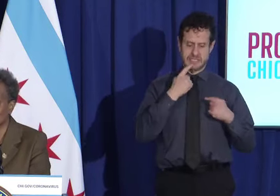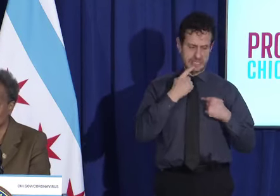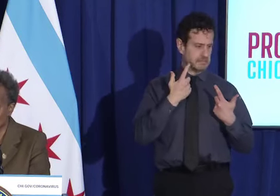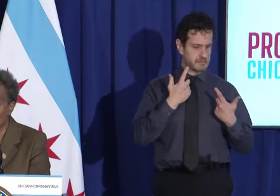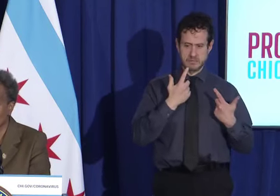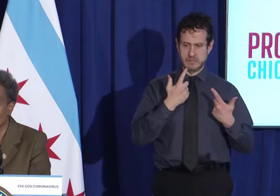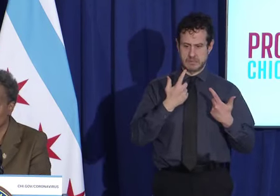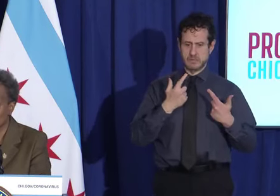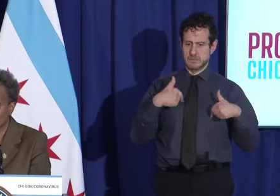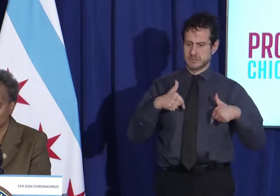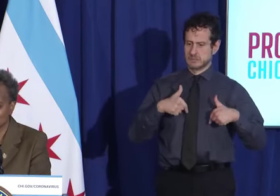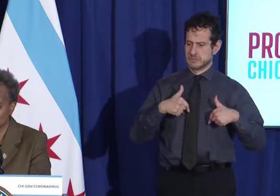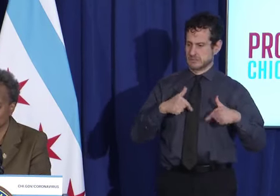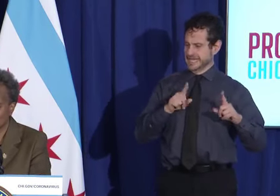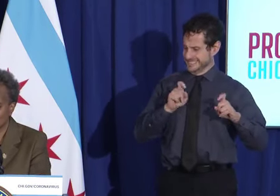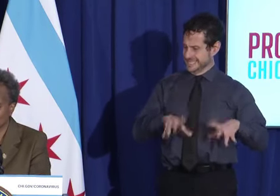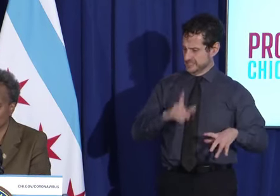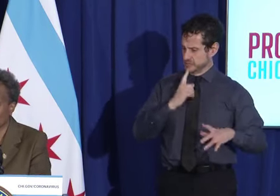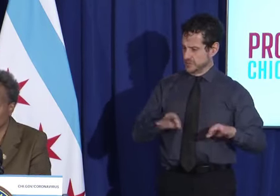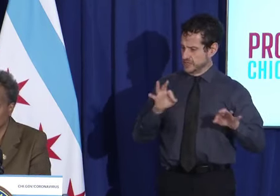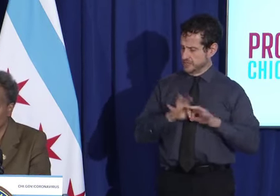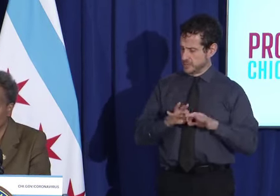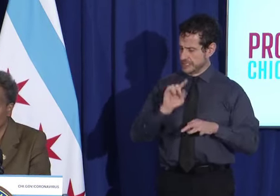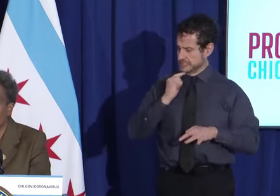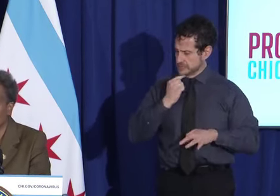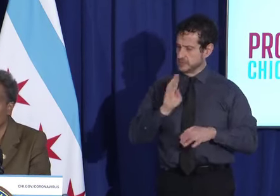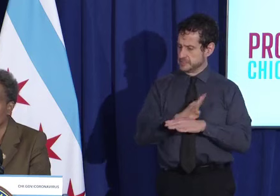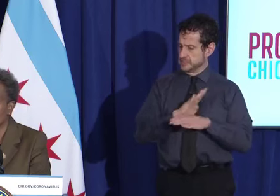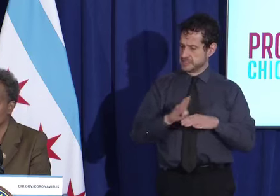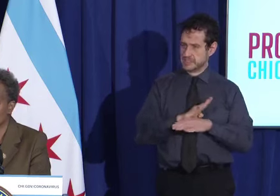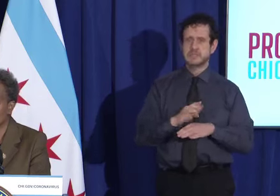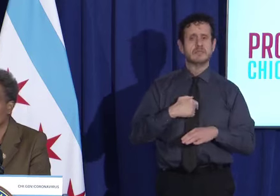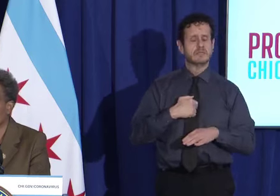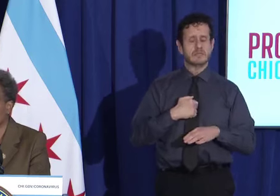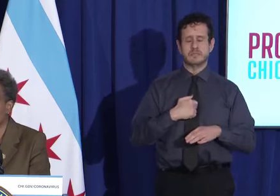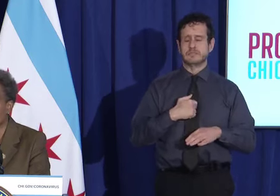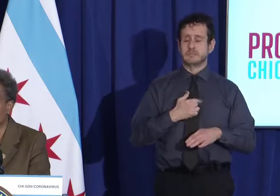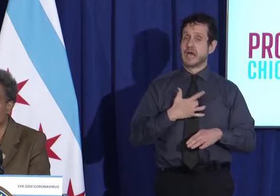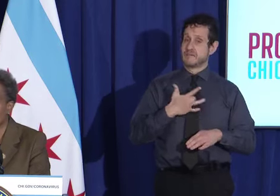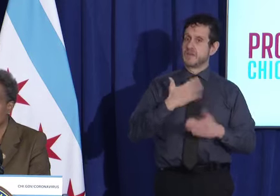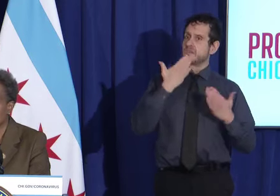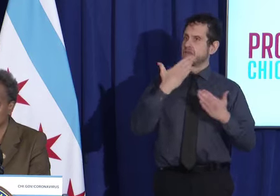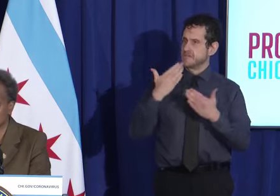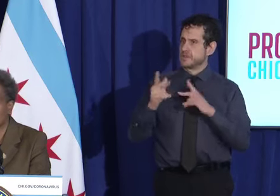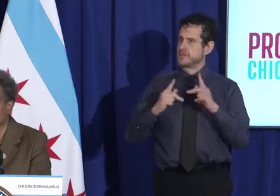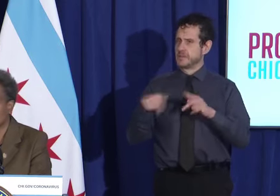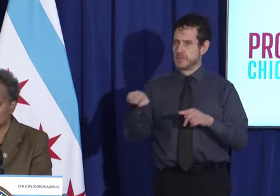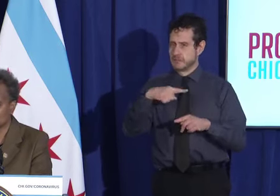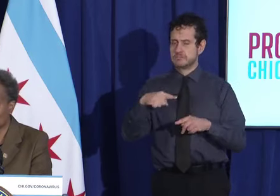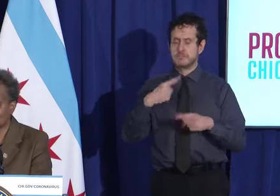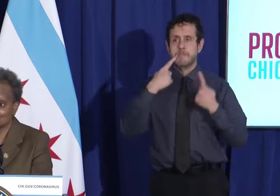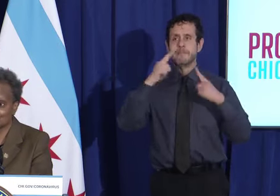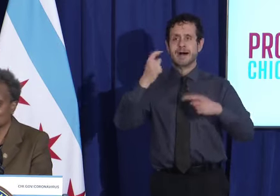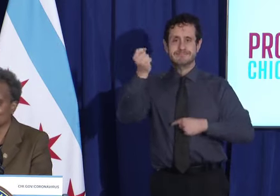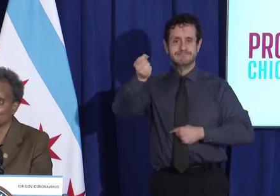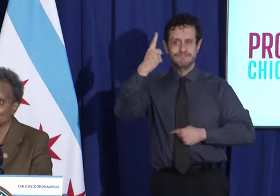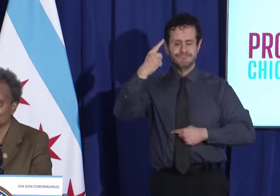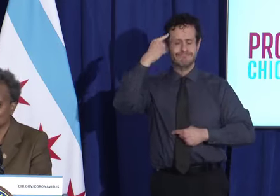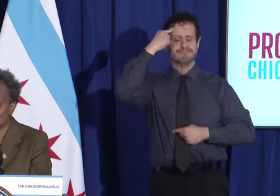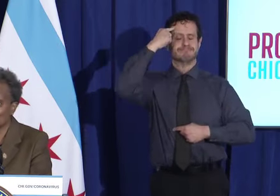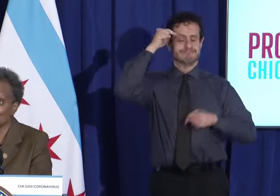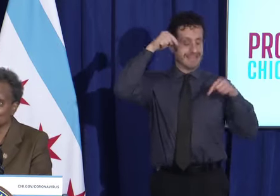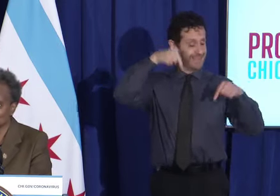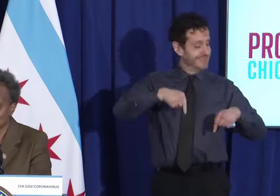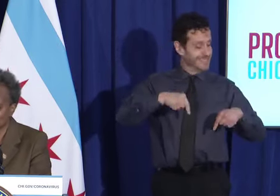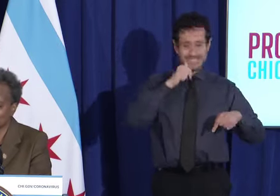very serious and important. And I'm grateful for that. I'm grateful that people understand that this is not the flu,